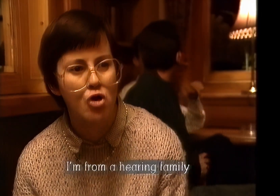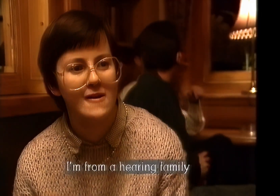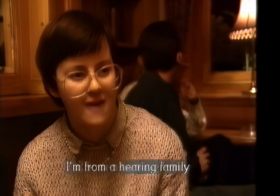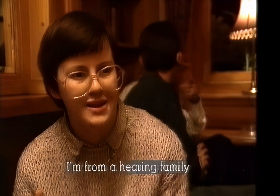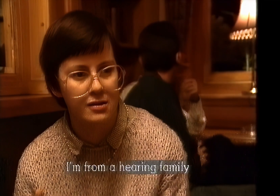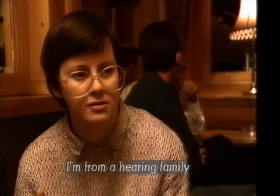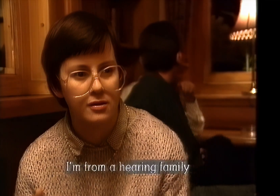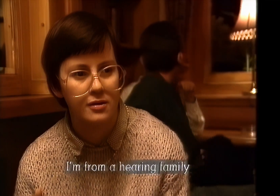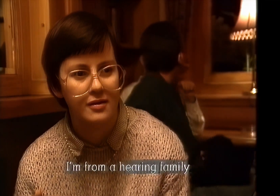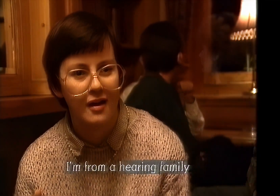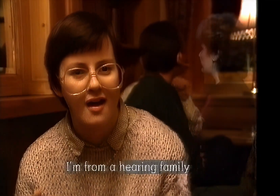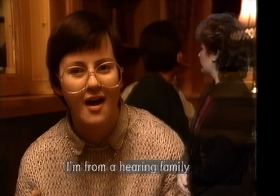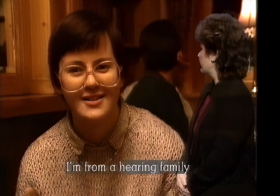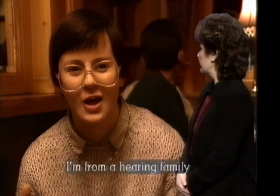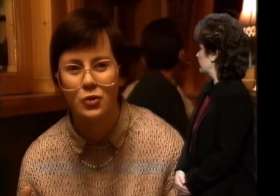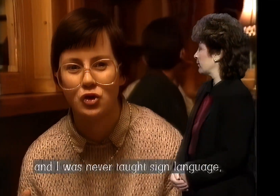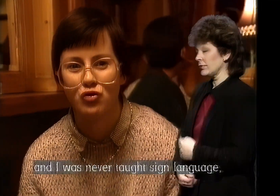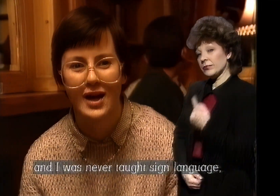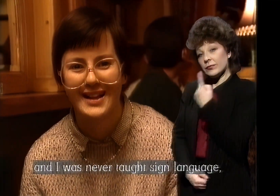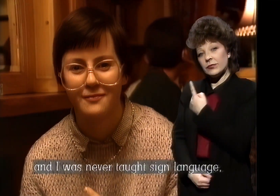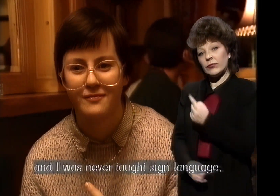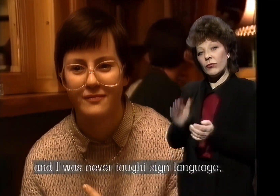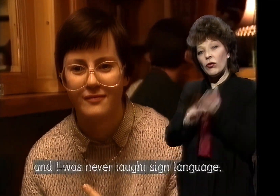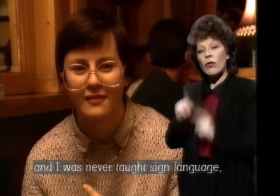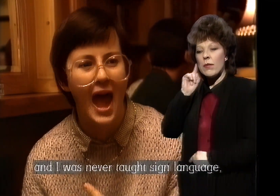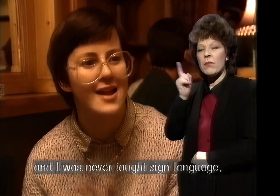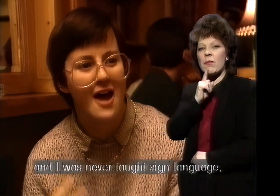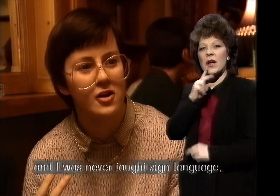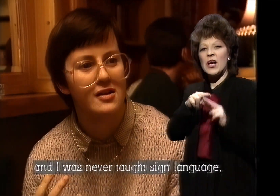I'm from a hearing family. And was never taught sign language.